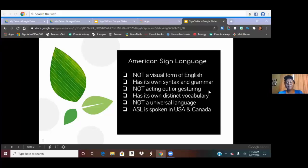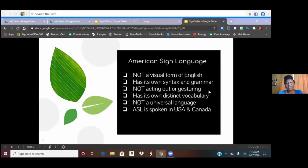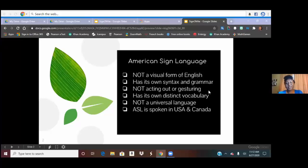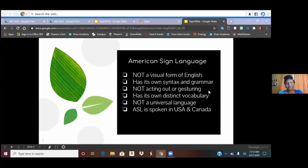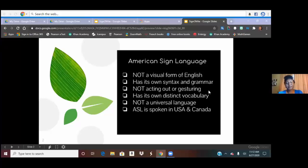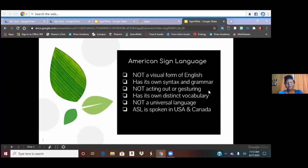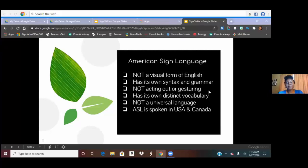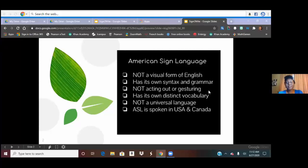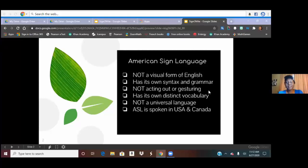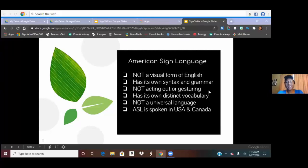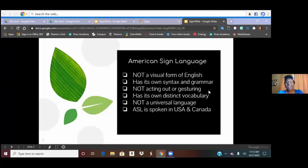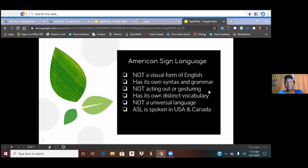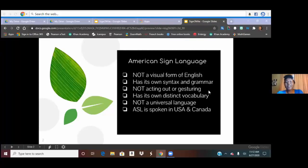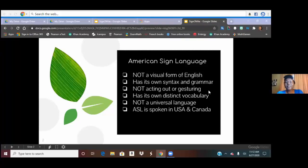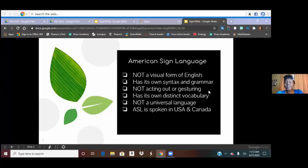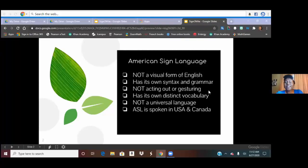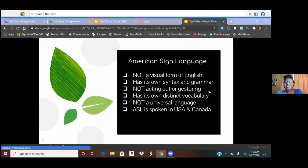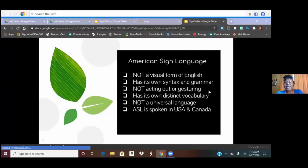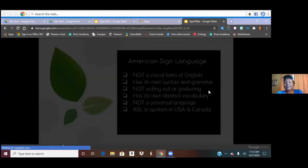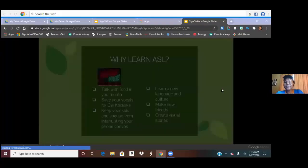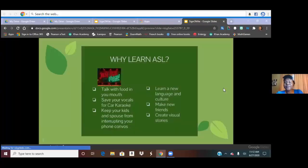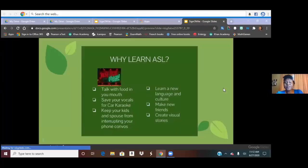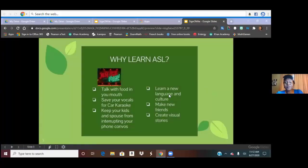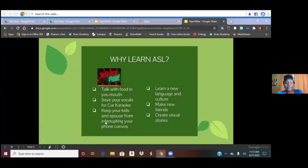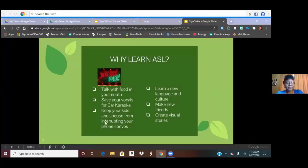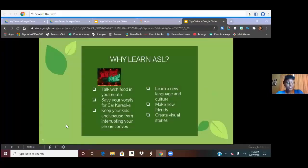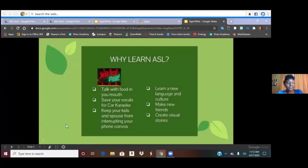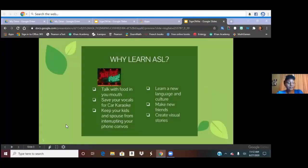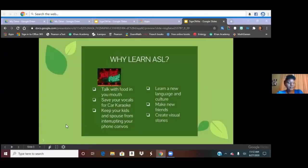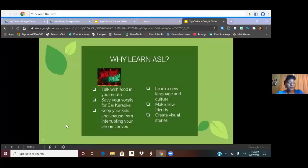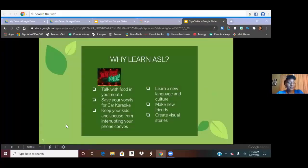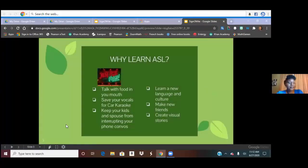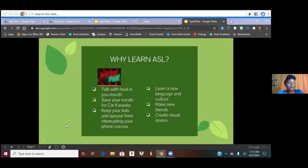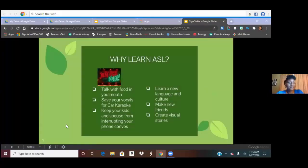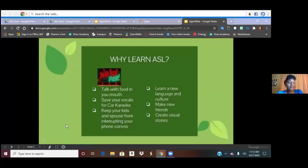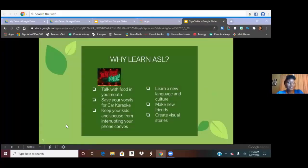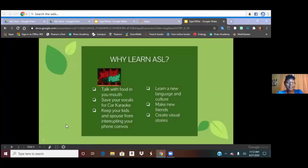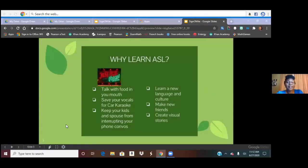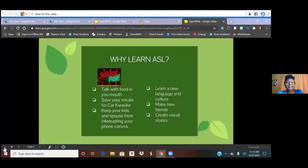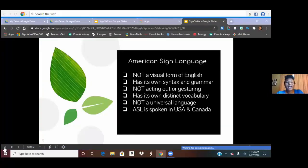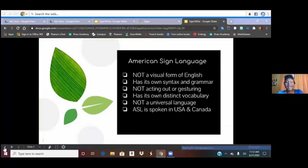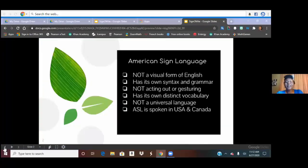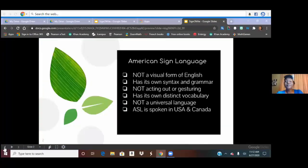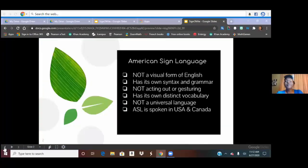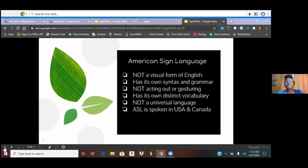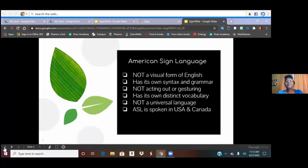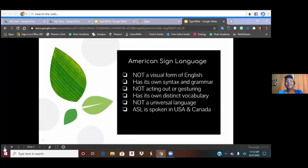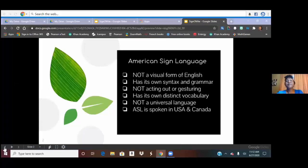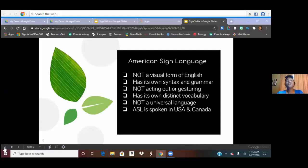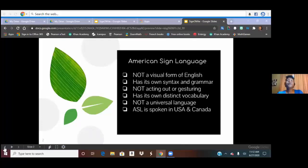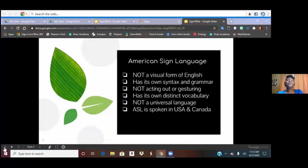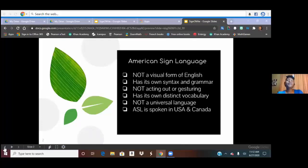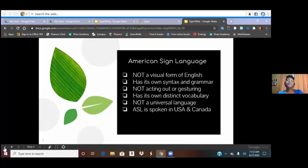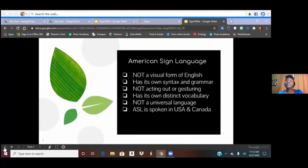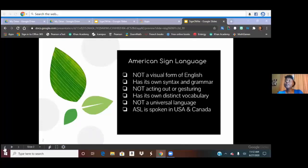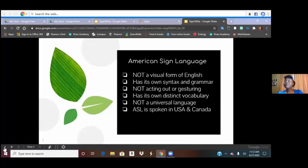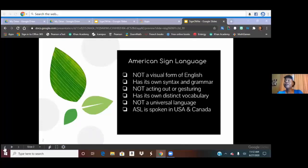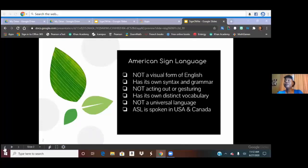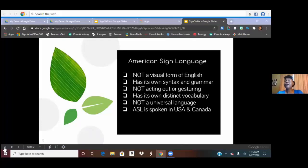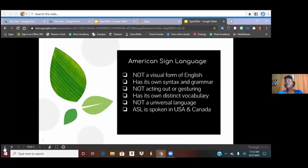meaning and the other thing is not a universal language I'm sorry it's not a universal language so if you leave here and